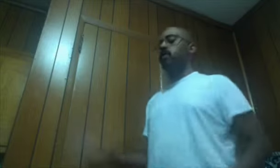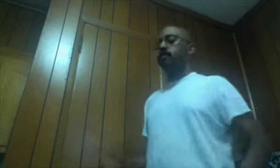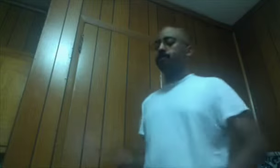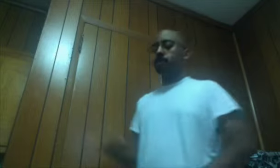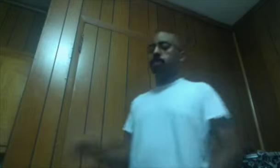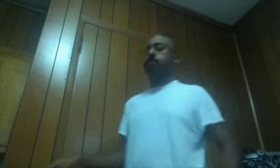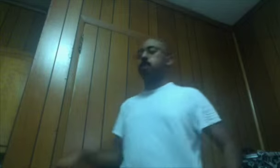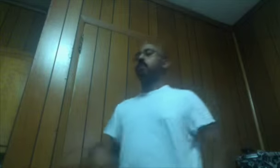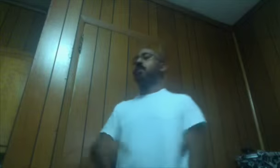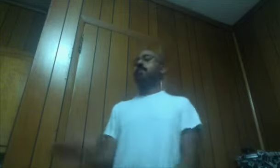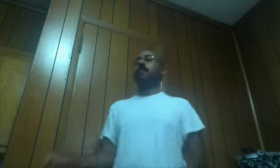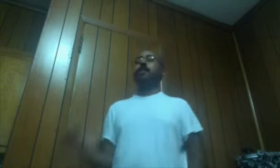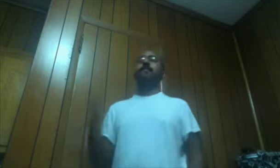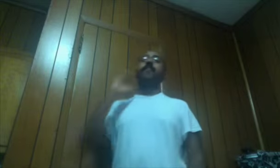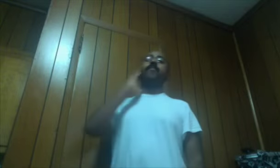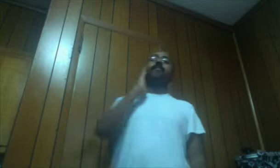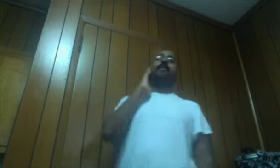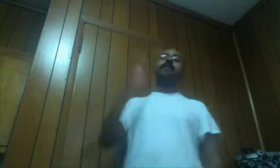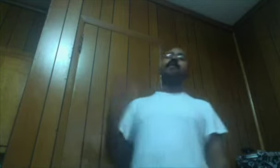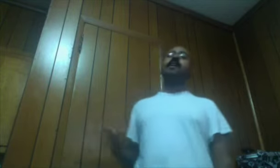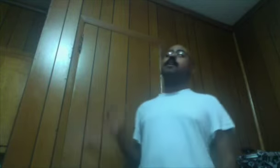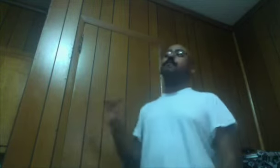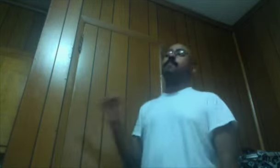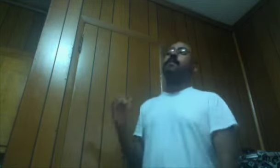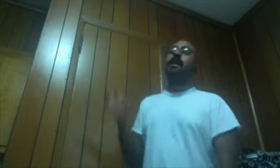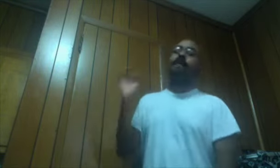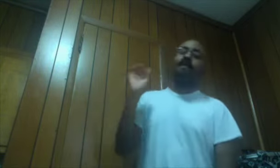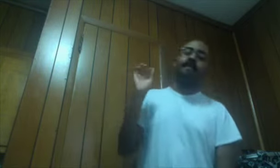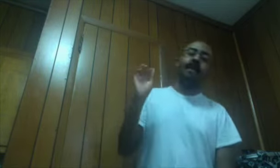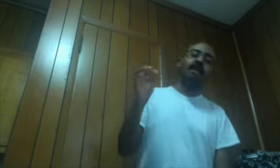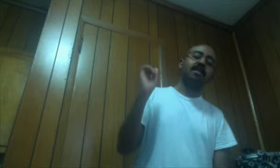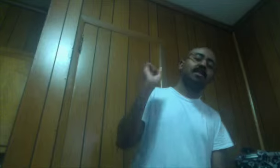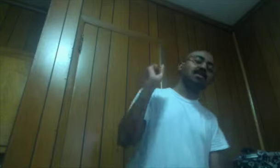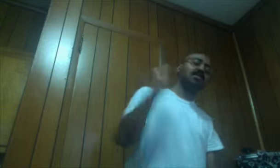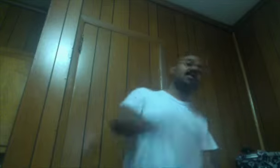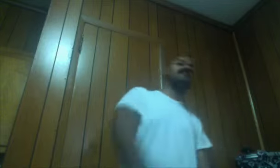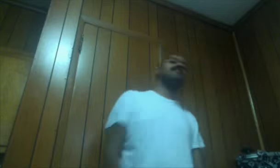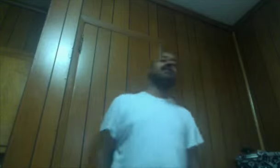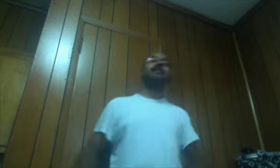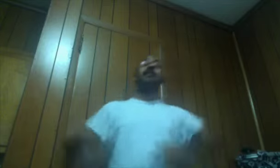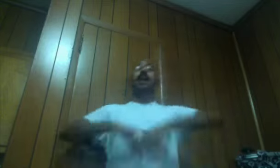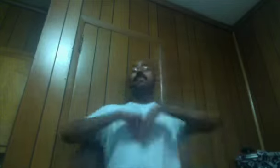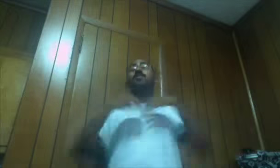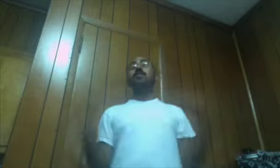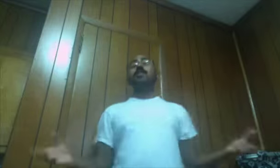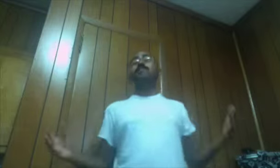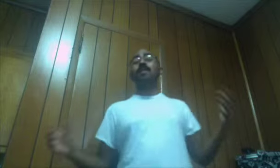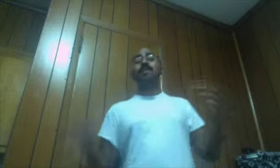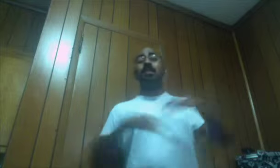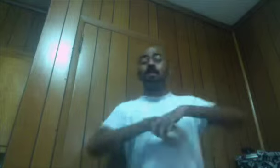Or Modern day Japan Is that now People have advanced Transplants And the transplants Are